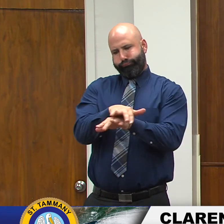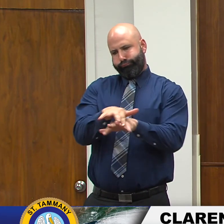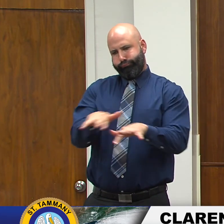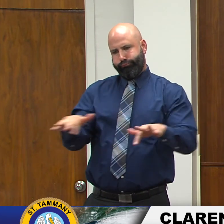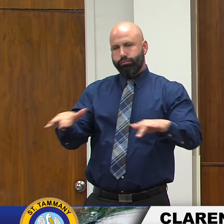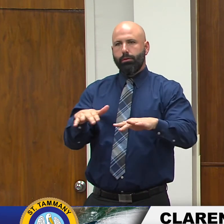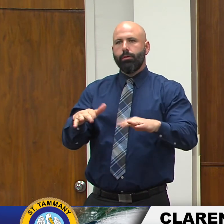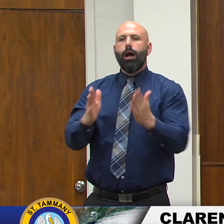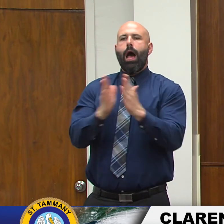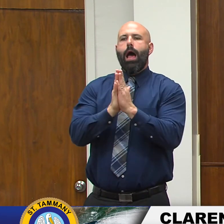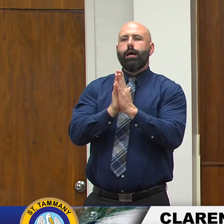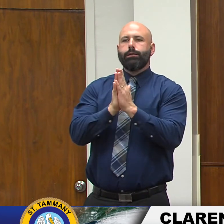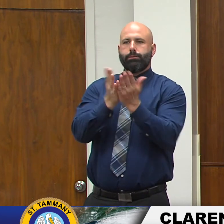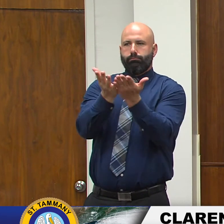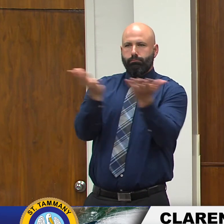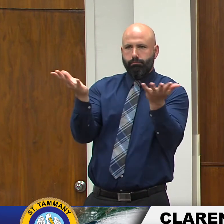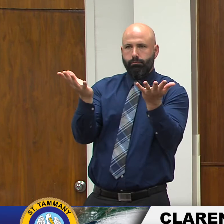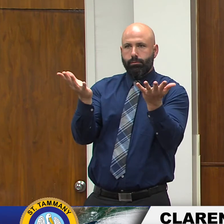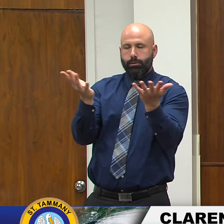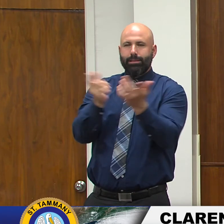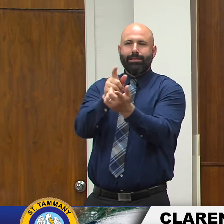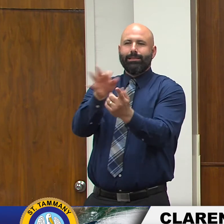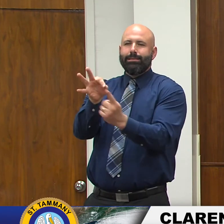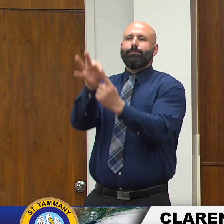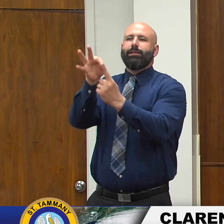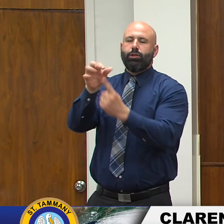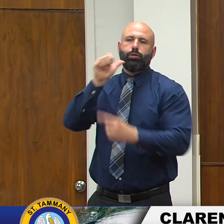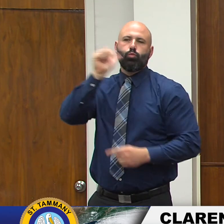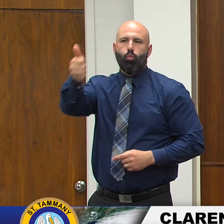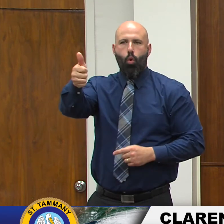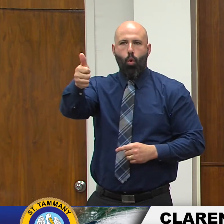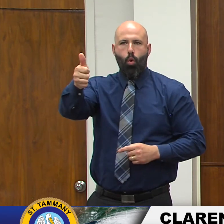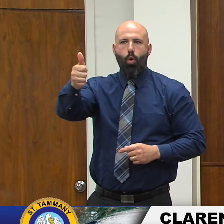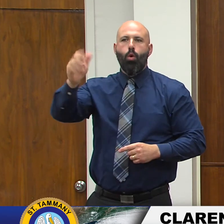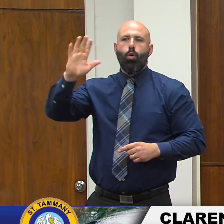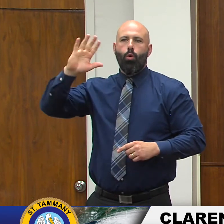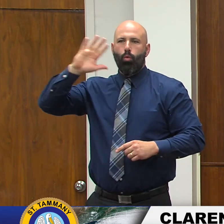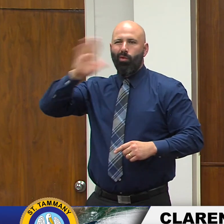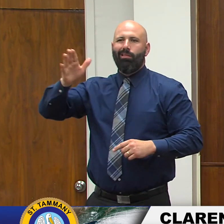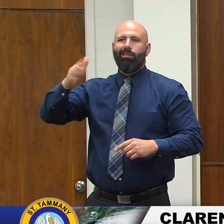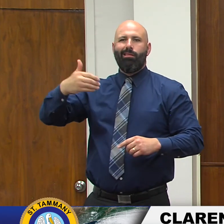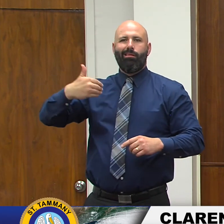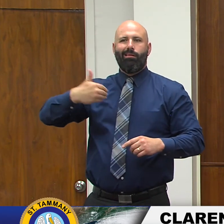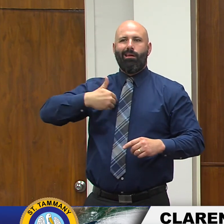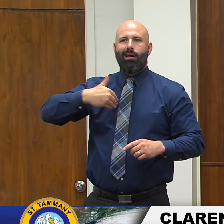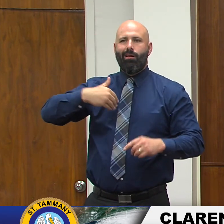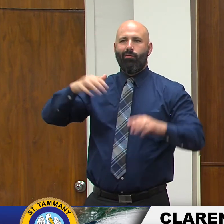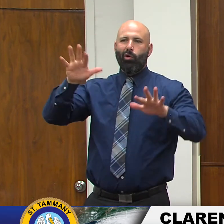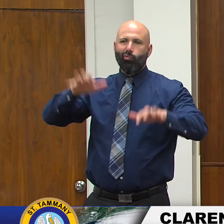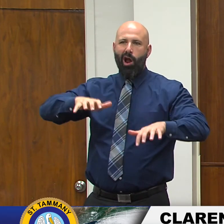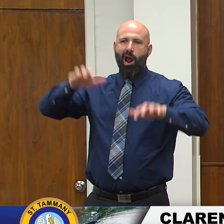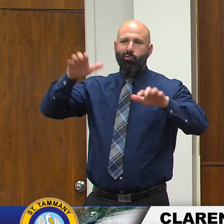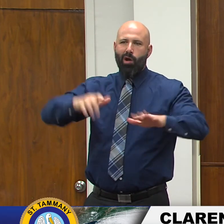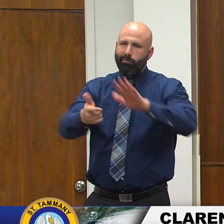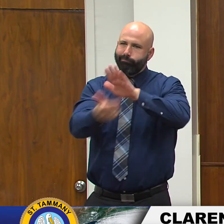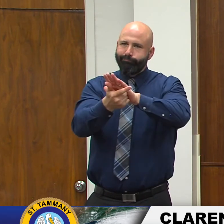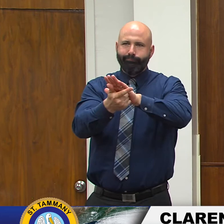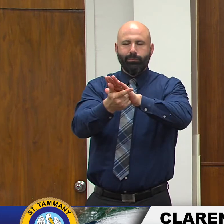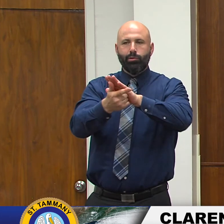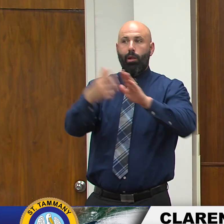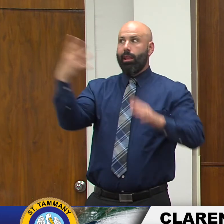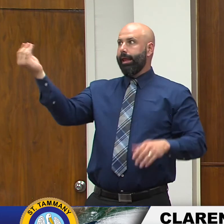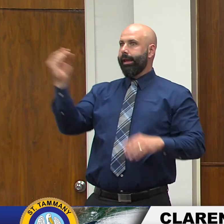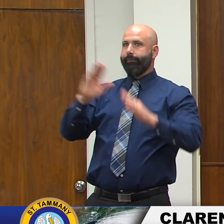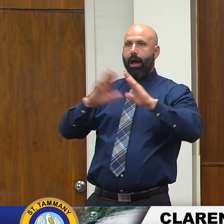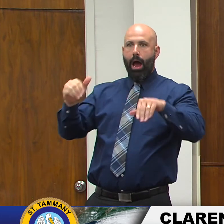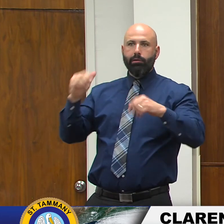citizens again to particularly tomorrow there'll be uh rain bands so don't get out in the middle of the rain bands uh